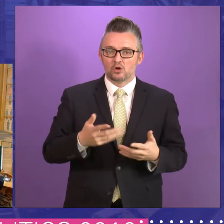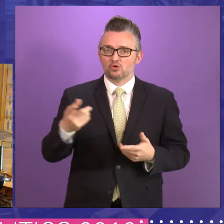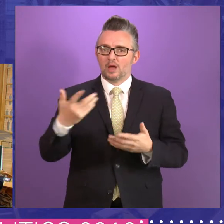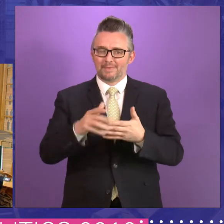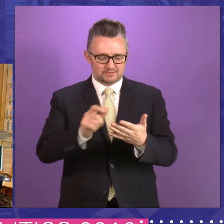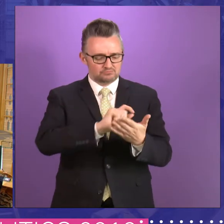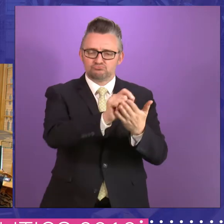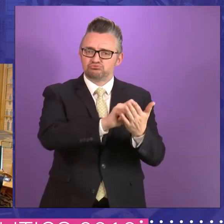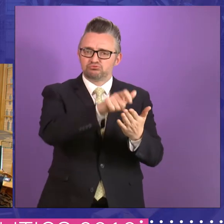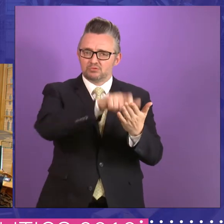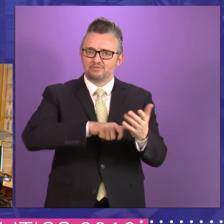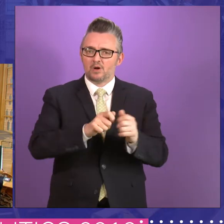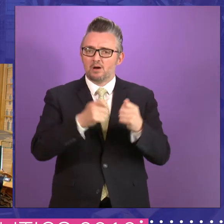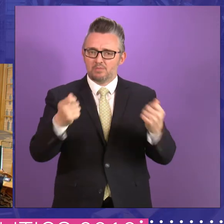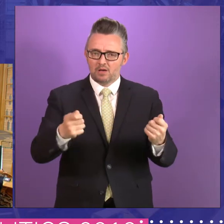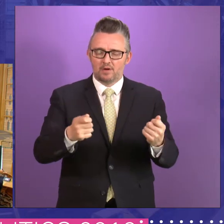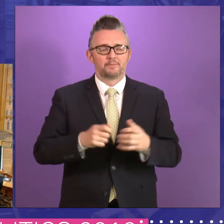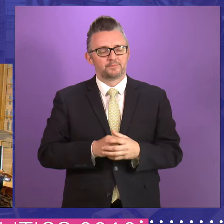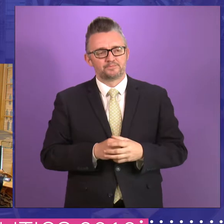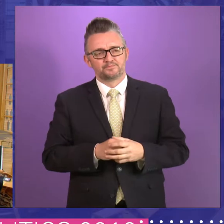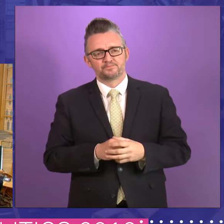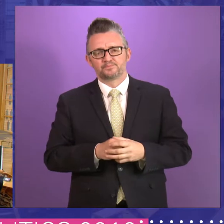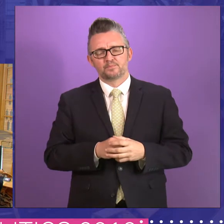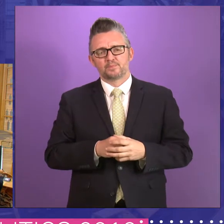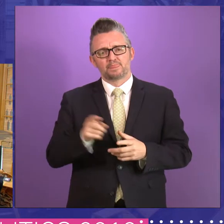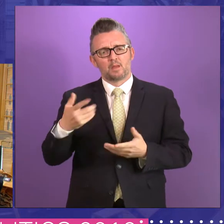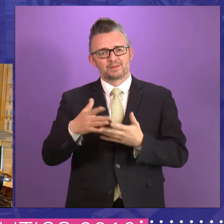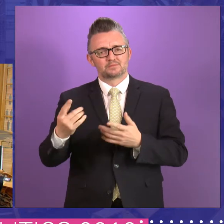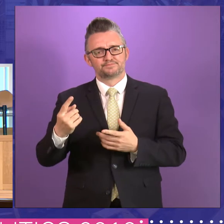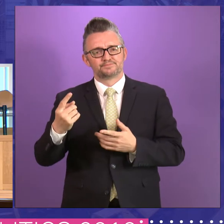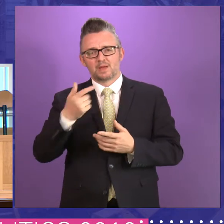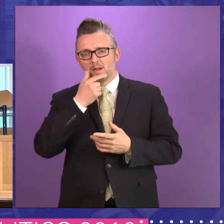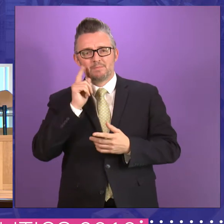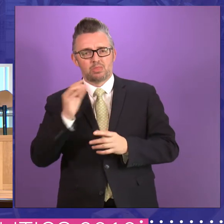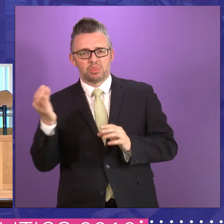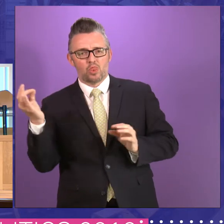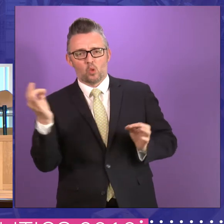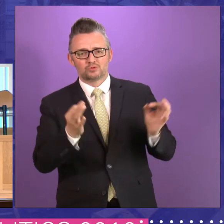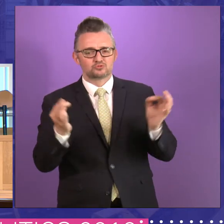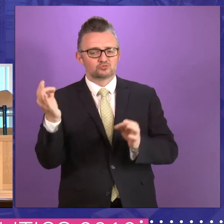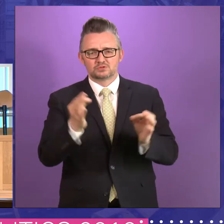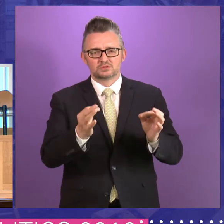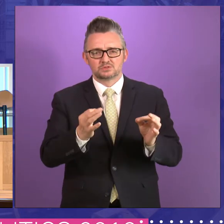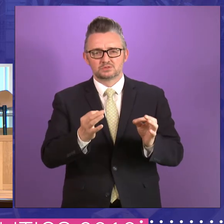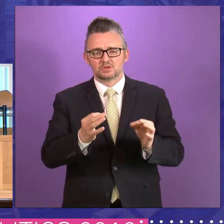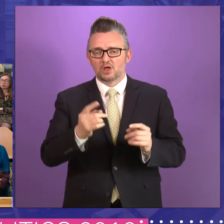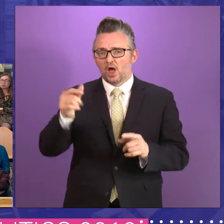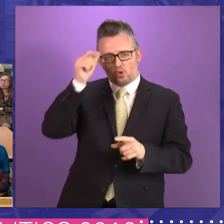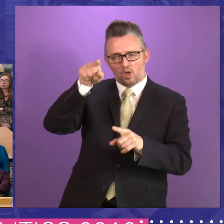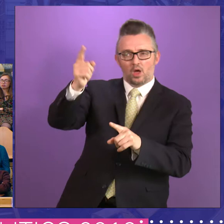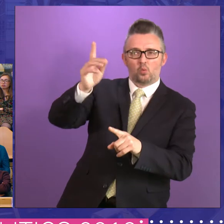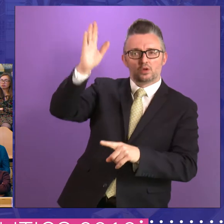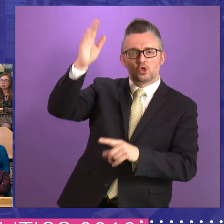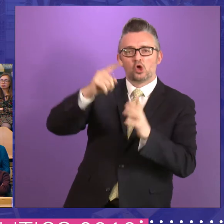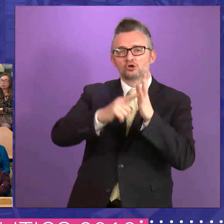columns. Uh, and I'd also, anybody you can ask questions from upstairs, don't think you're out of the line of sight there. I can see Jamie McGregor, one of my